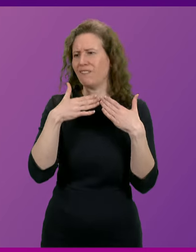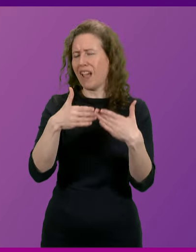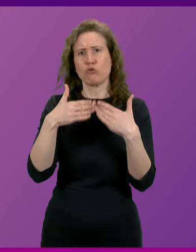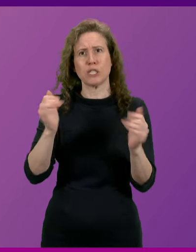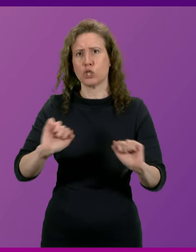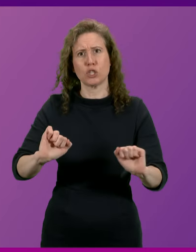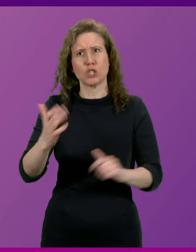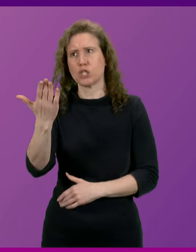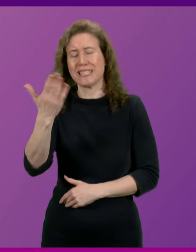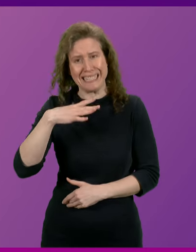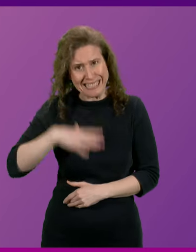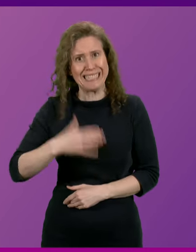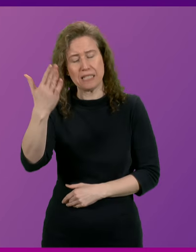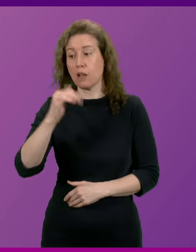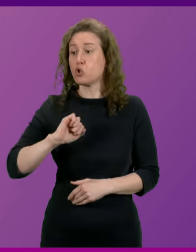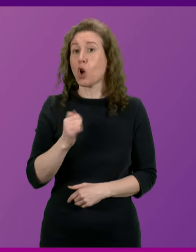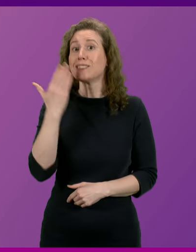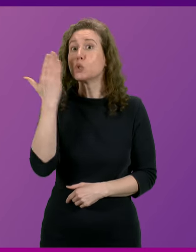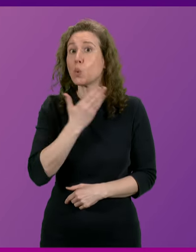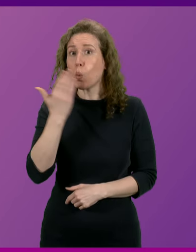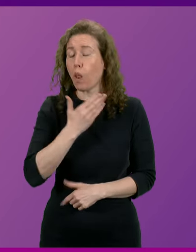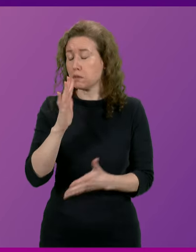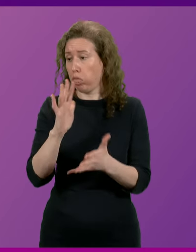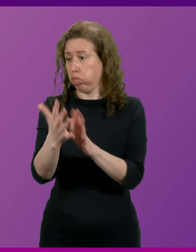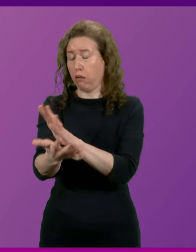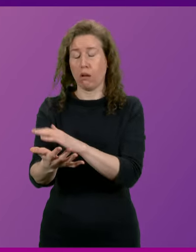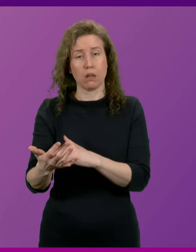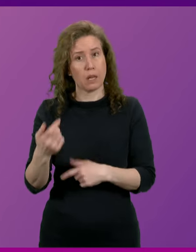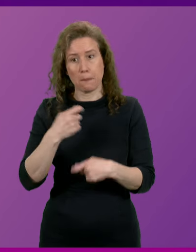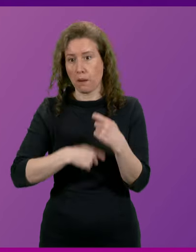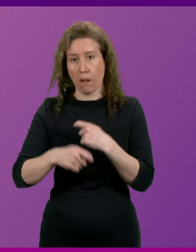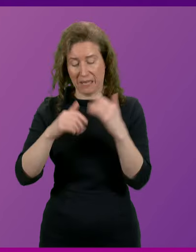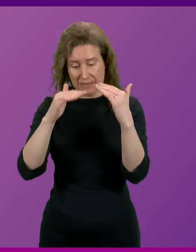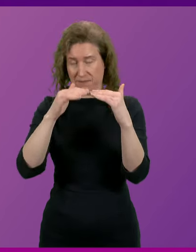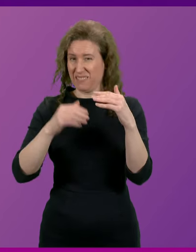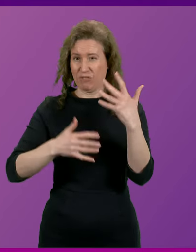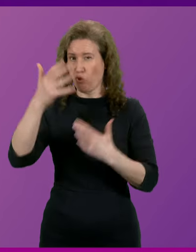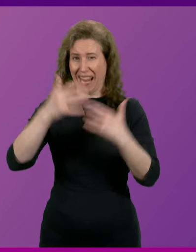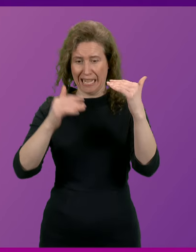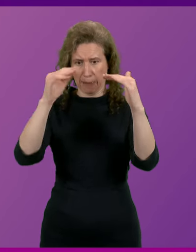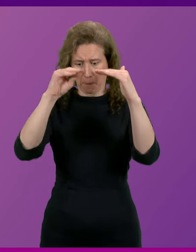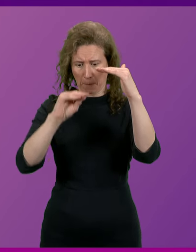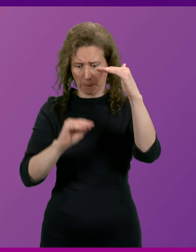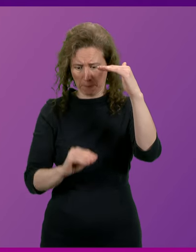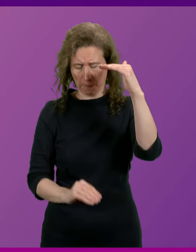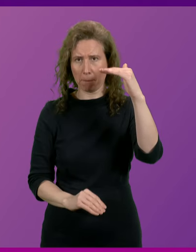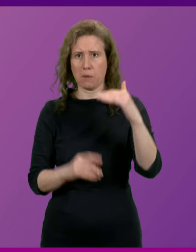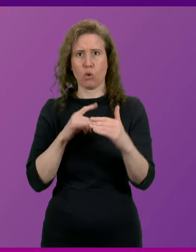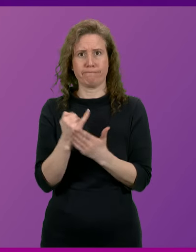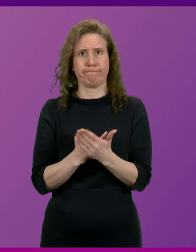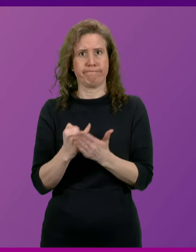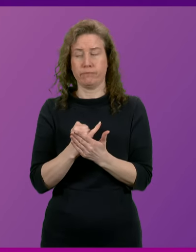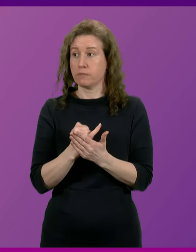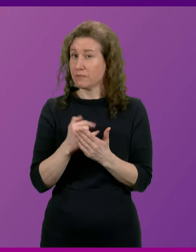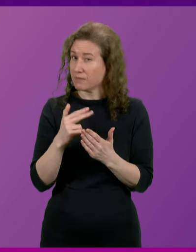desperately need and Scottish schools are tumbling down the international rankings. The First Minister is ditching things